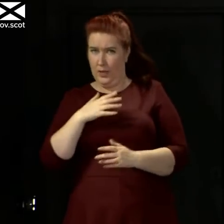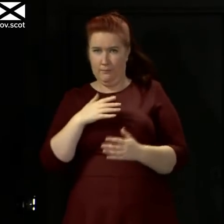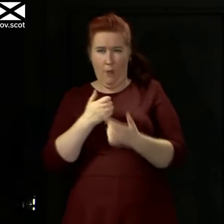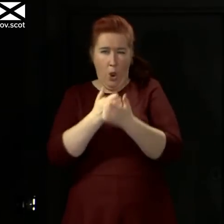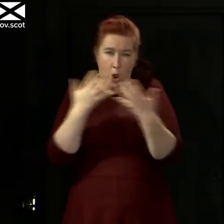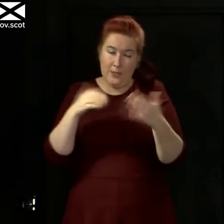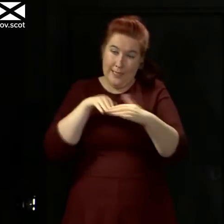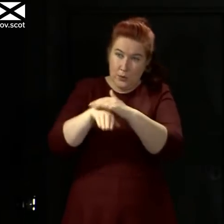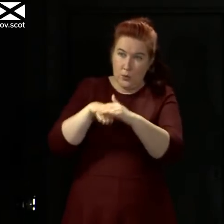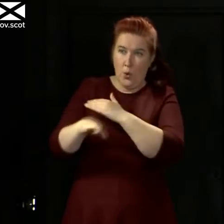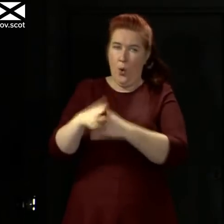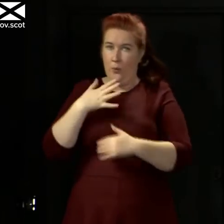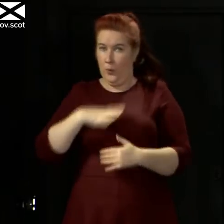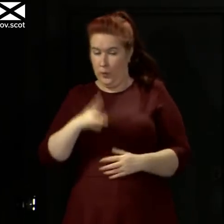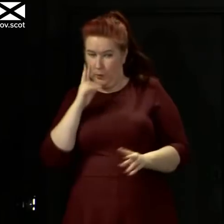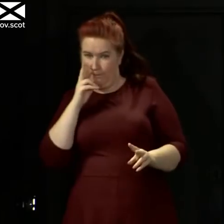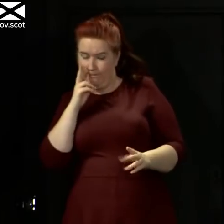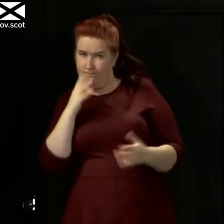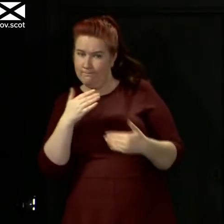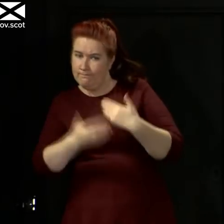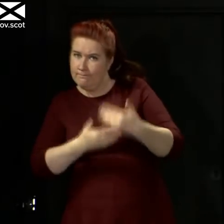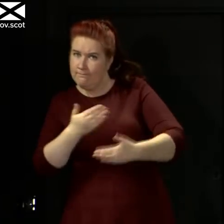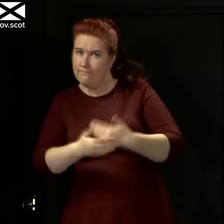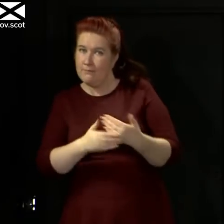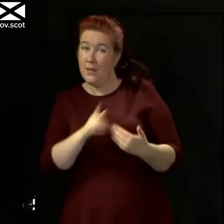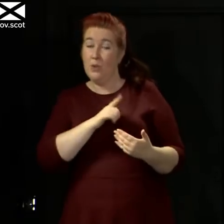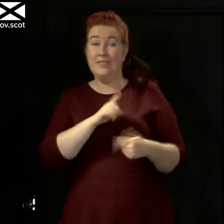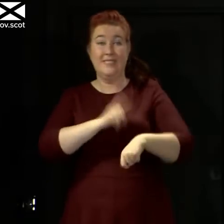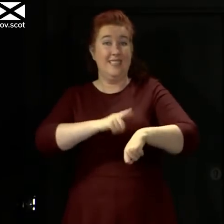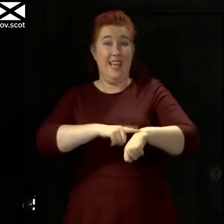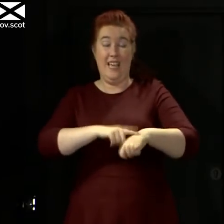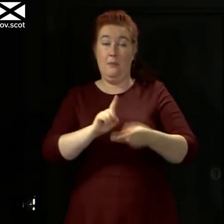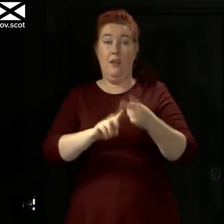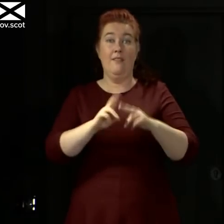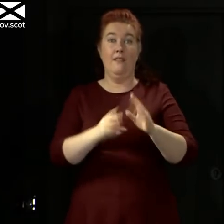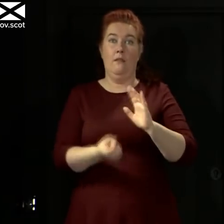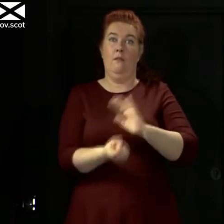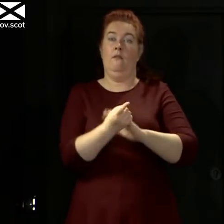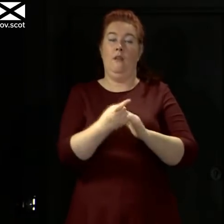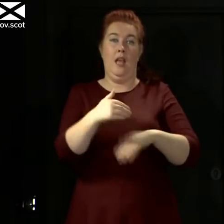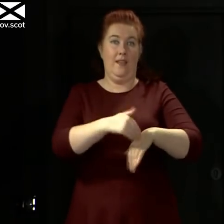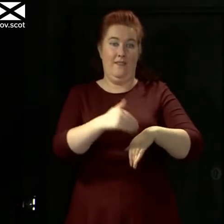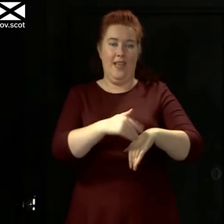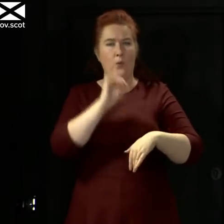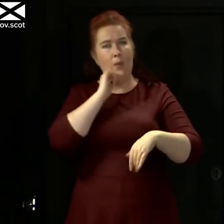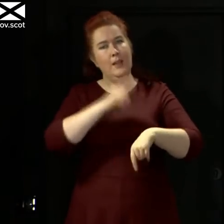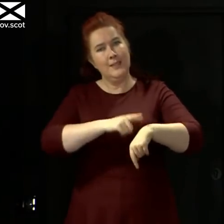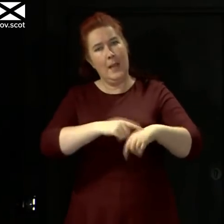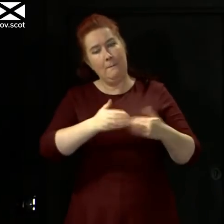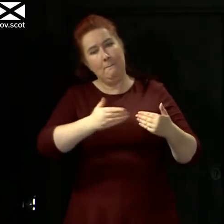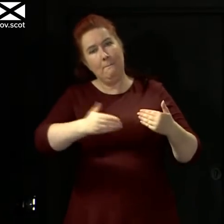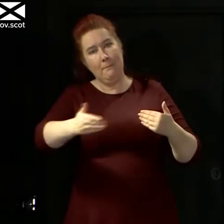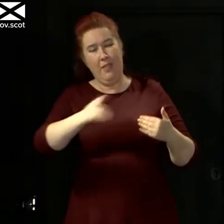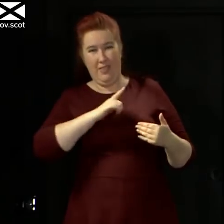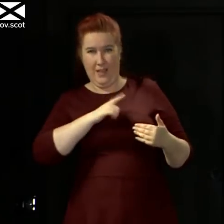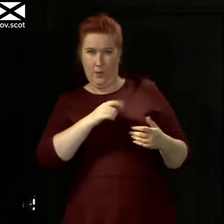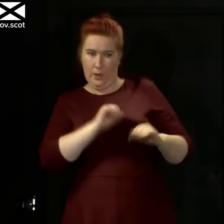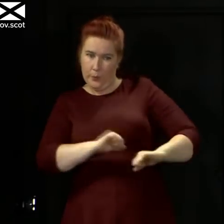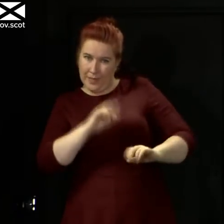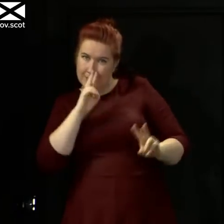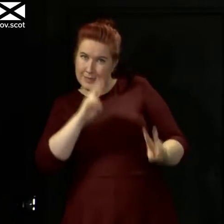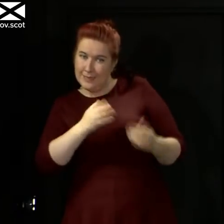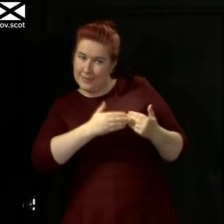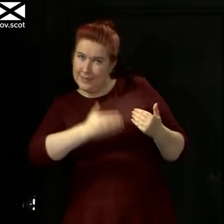activity, and it takes time for any impact of that to work its way out and for us to be aware of that. But also